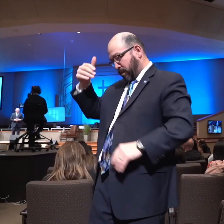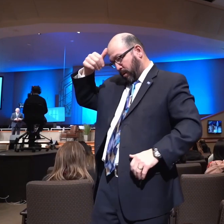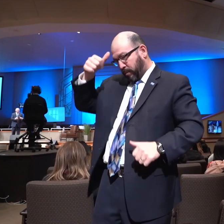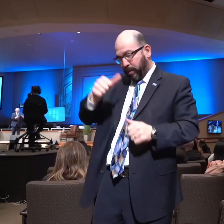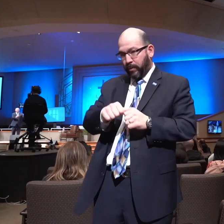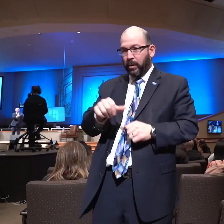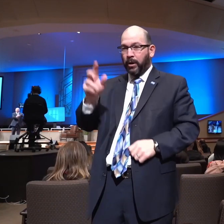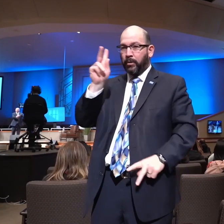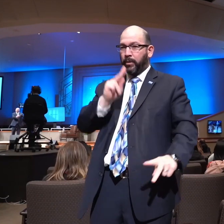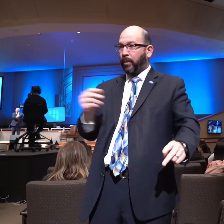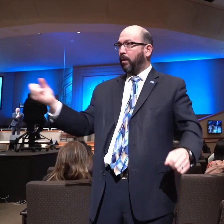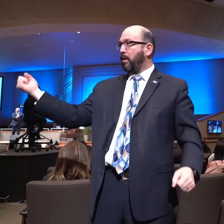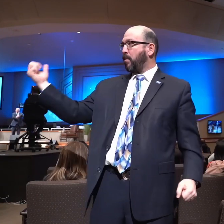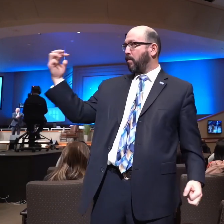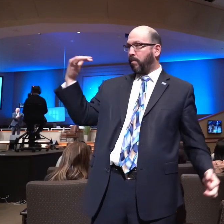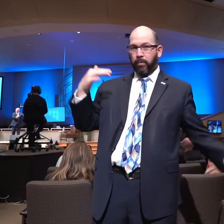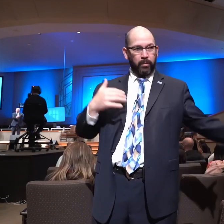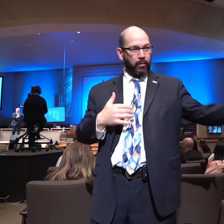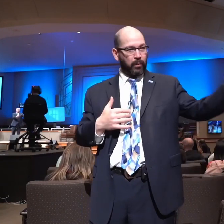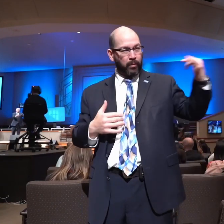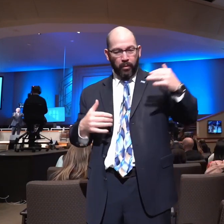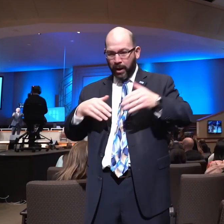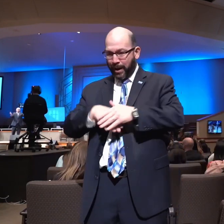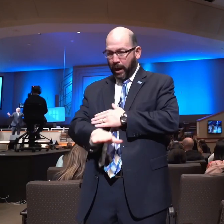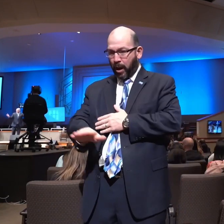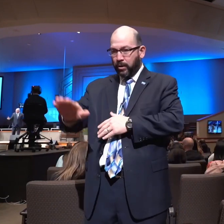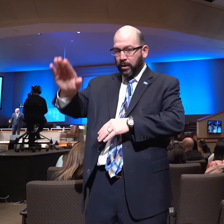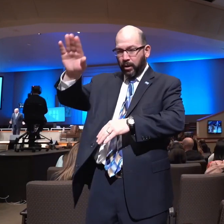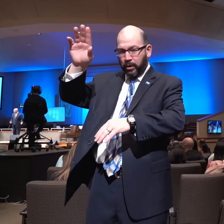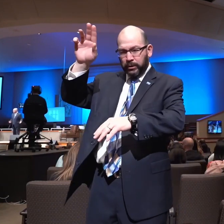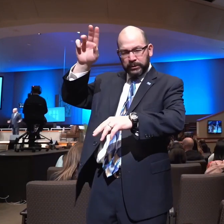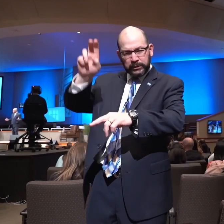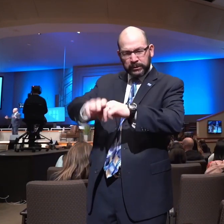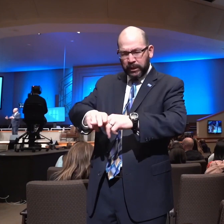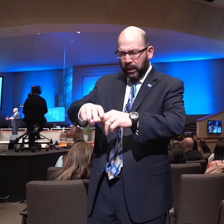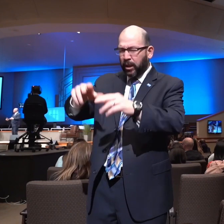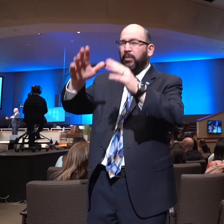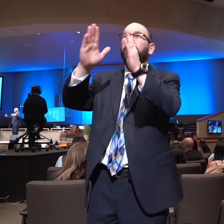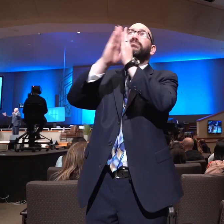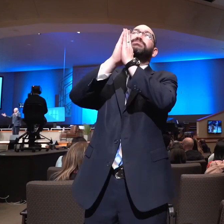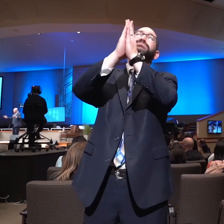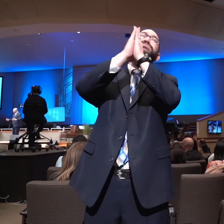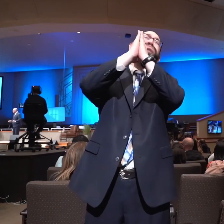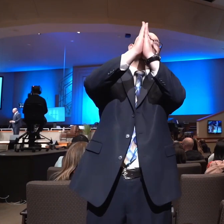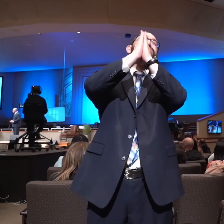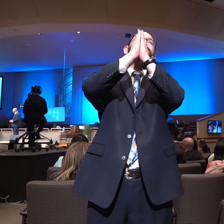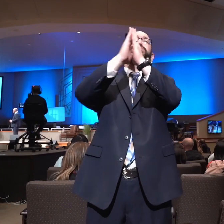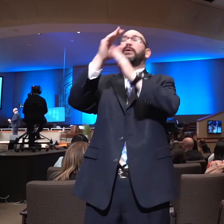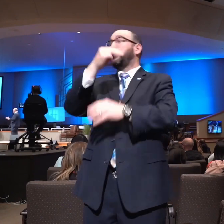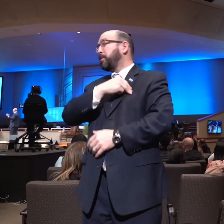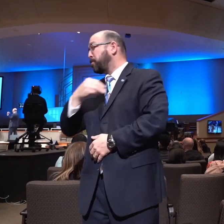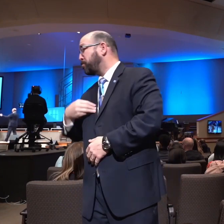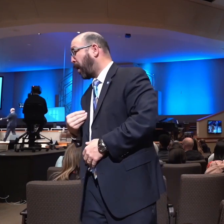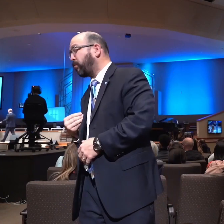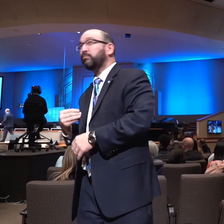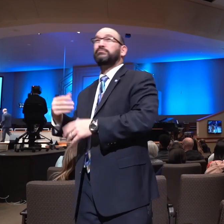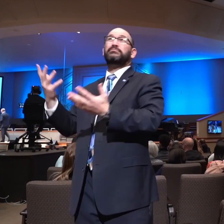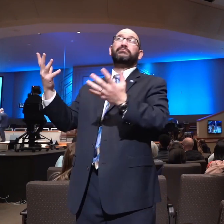coming in and just really no scheduled services, members of the church, members of the community, people that had never been to this church